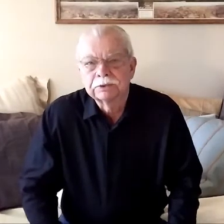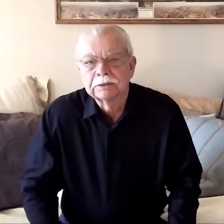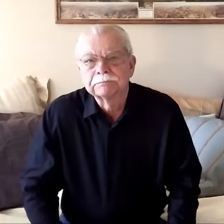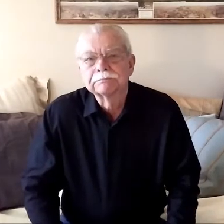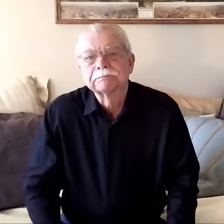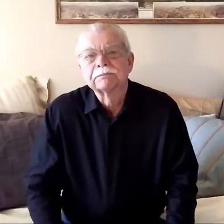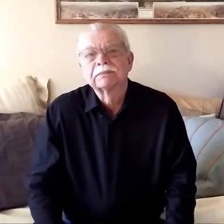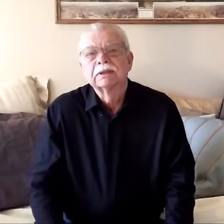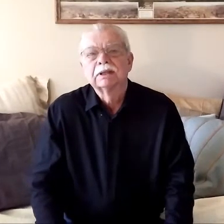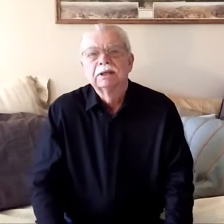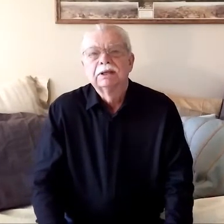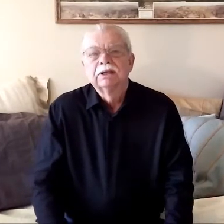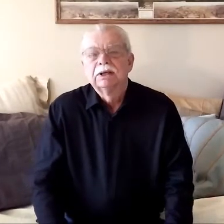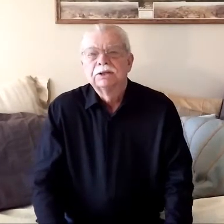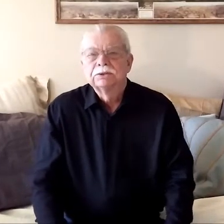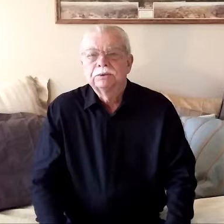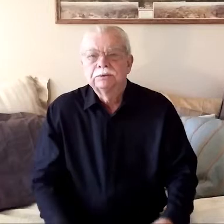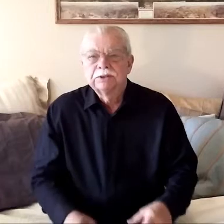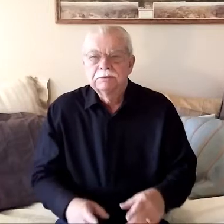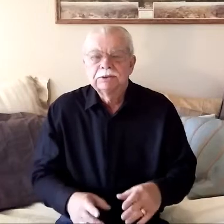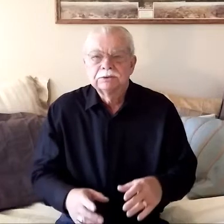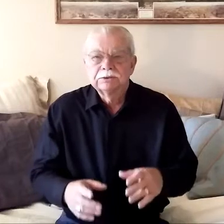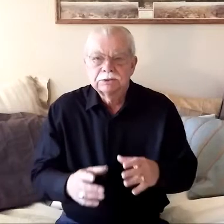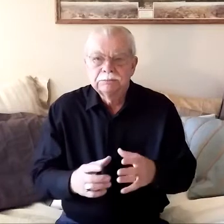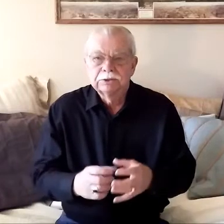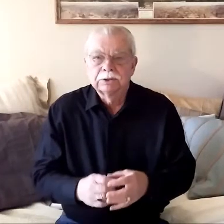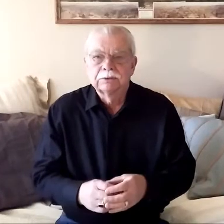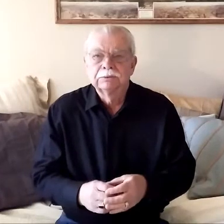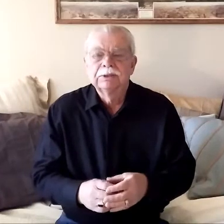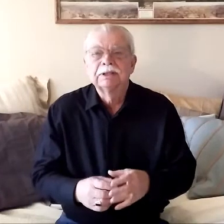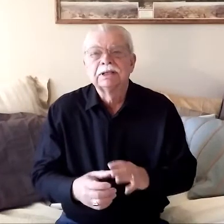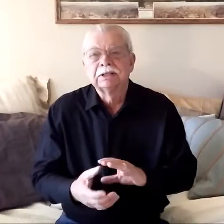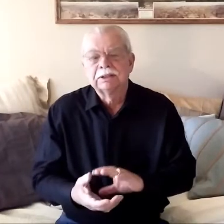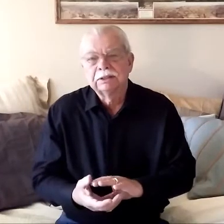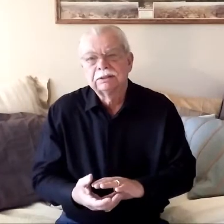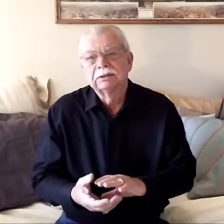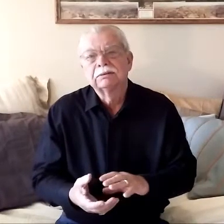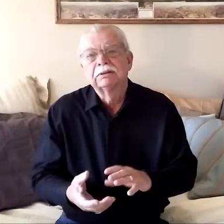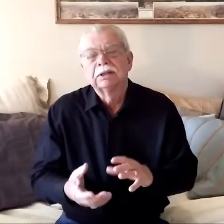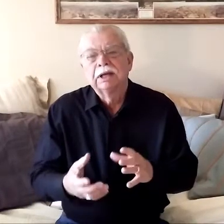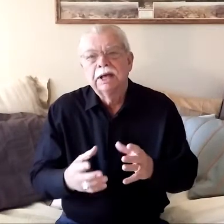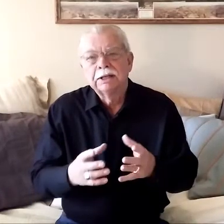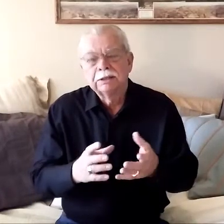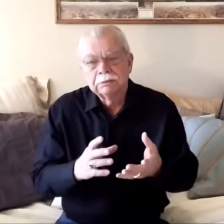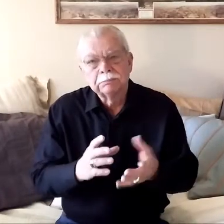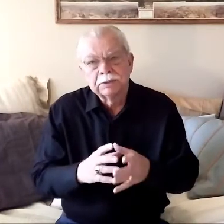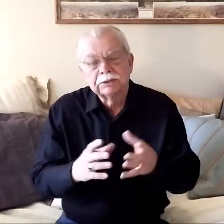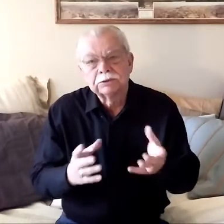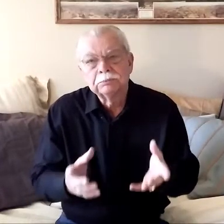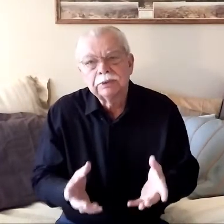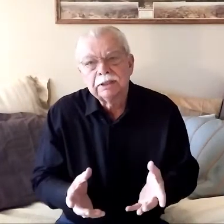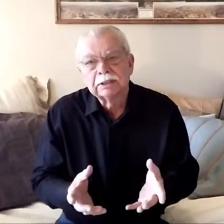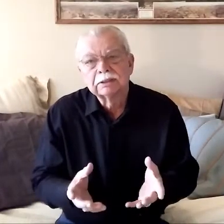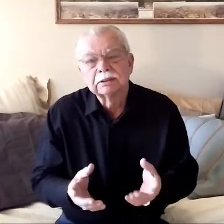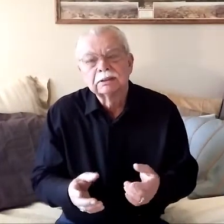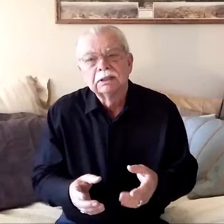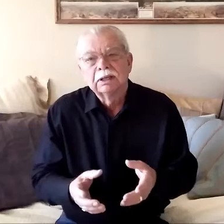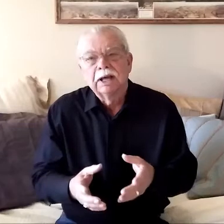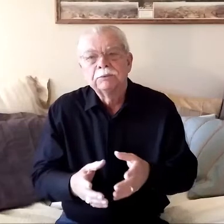for him so tamar took some dough and kneaded it and baked some bread and